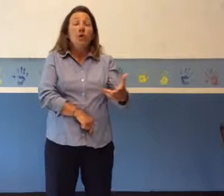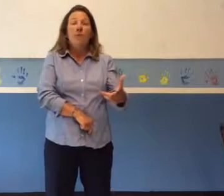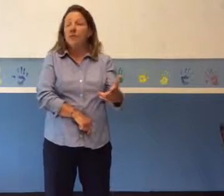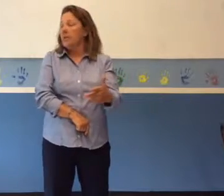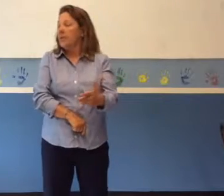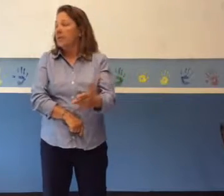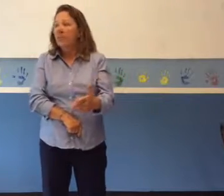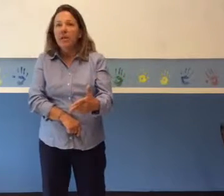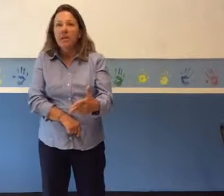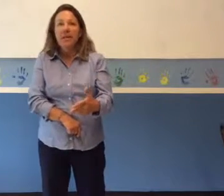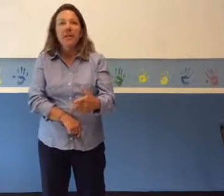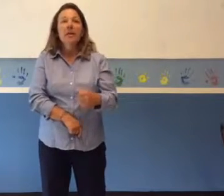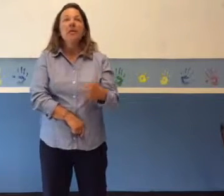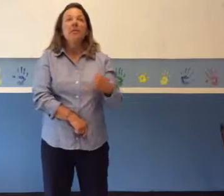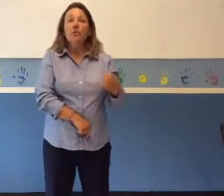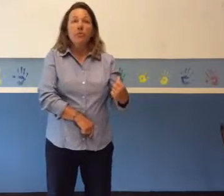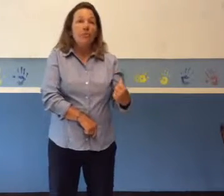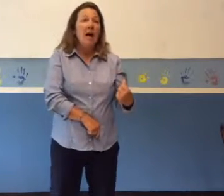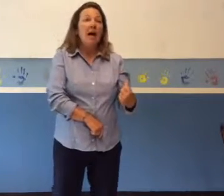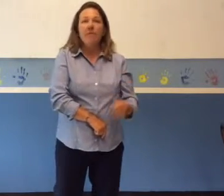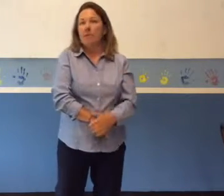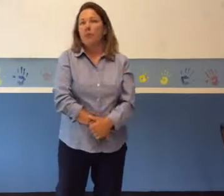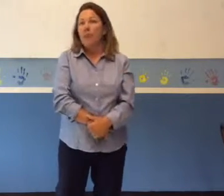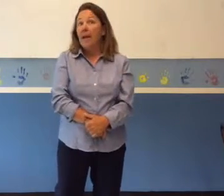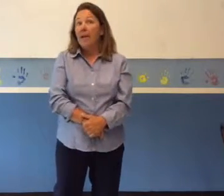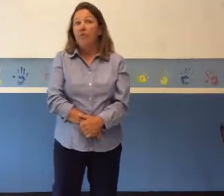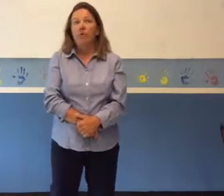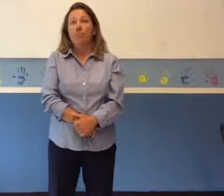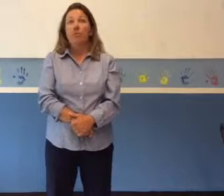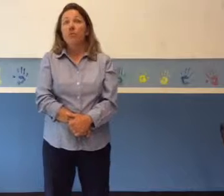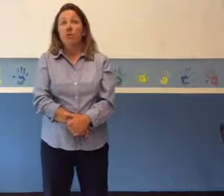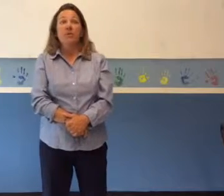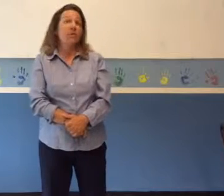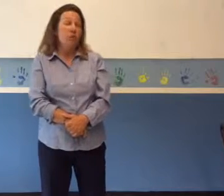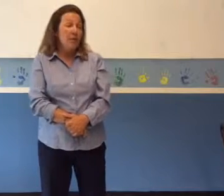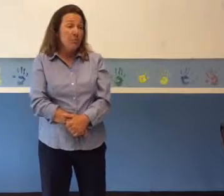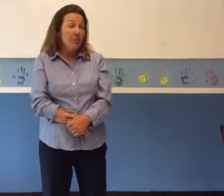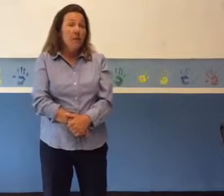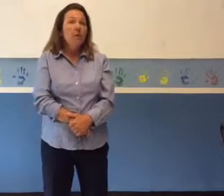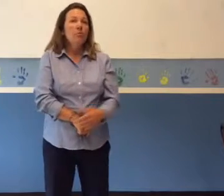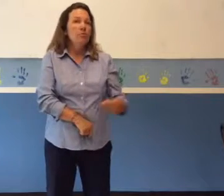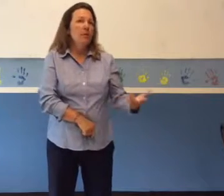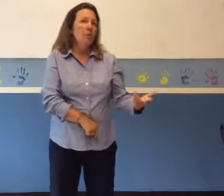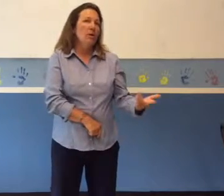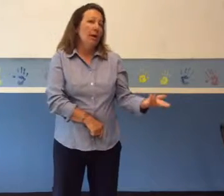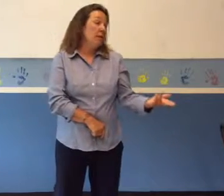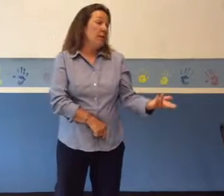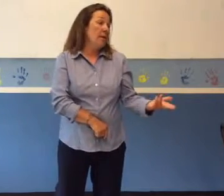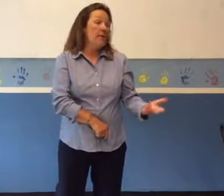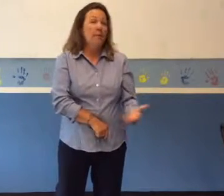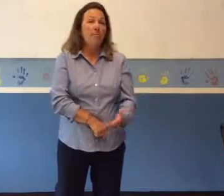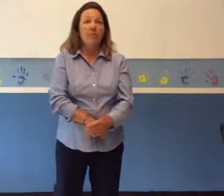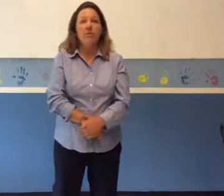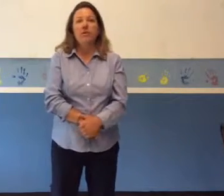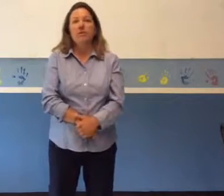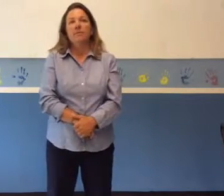confident in their ability to thrive under pay for performance arrangement would be more likely to enter the profession.